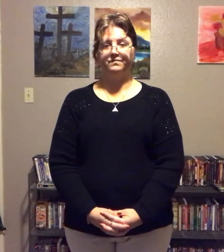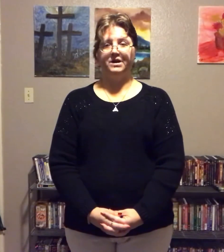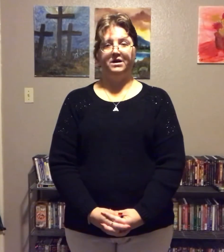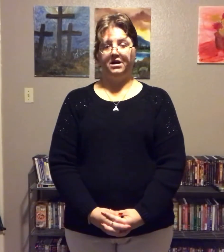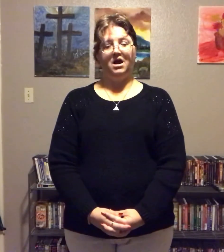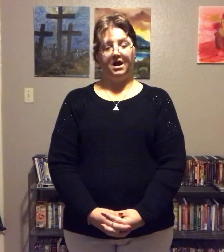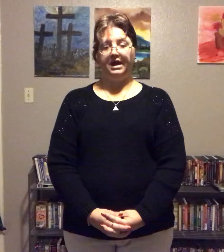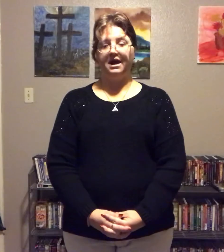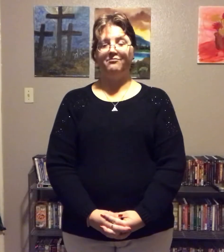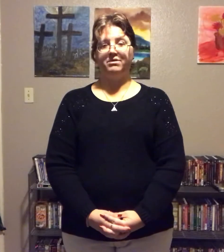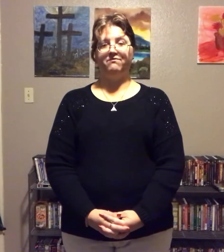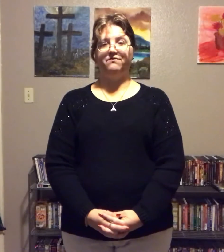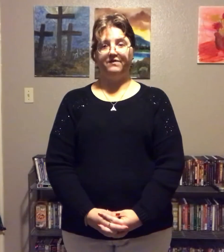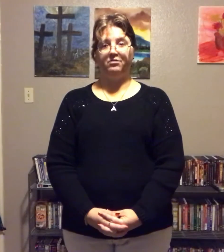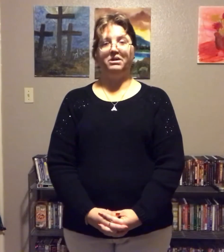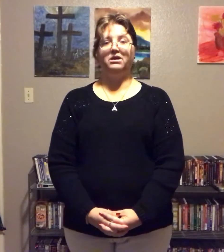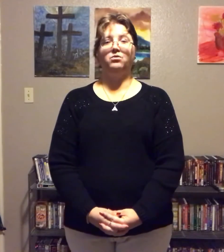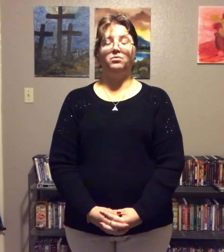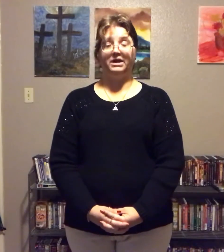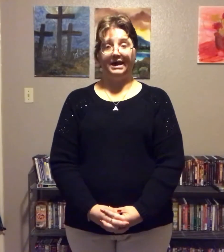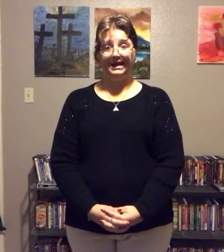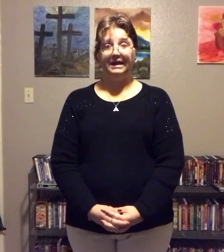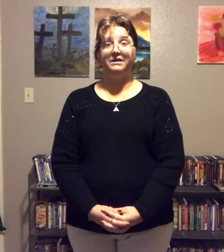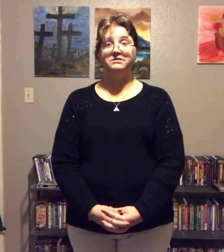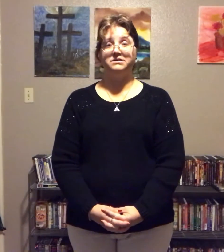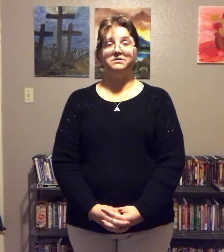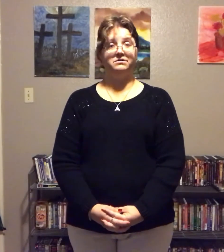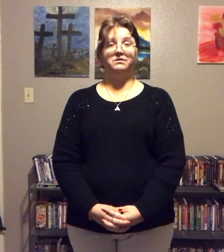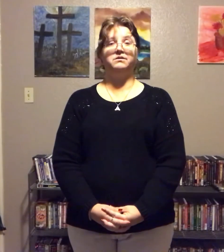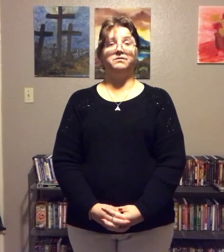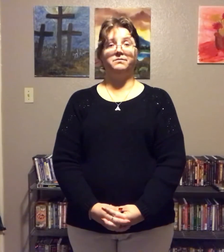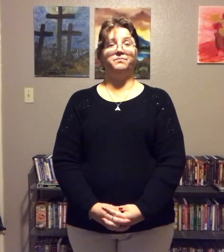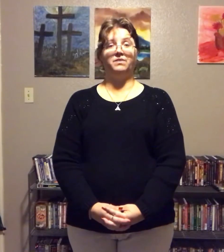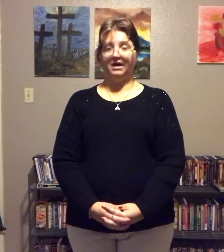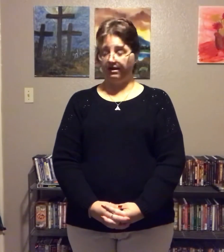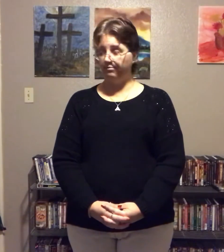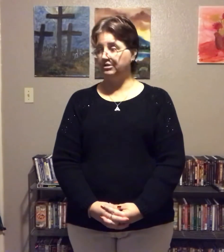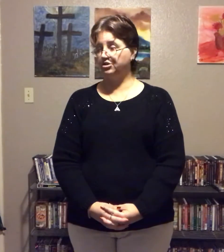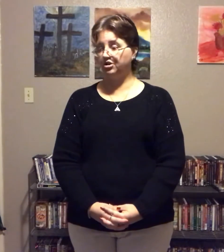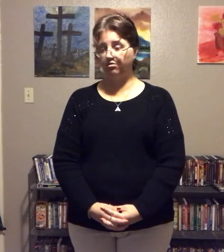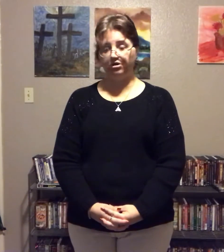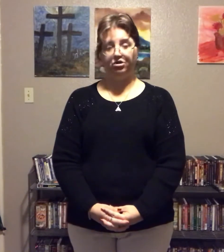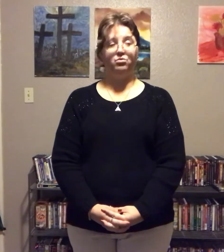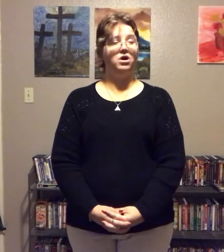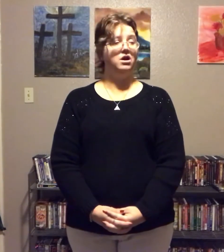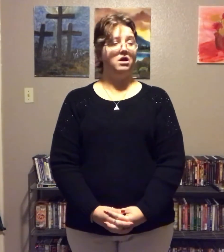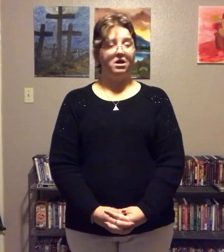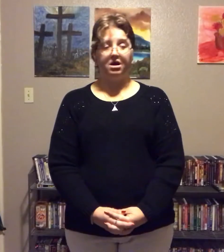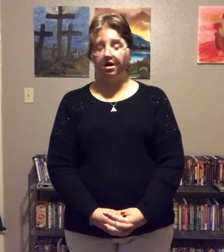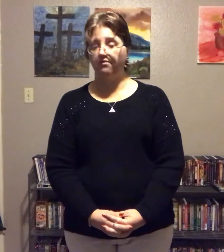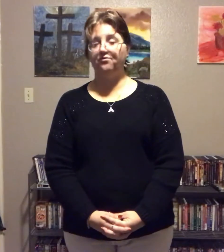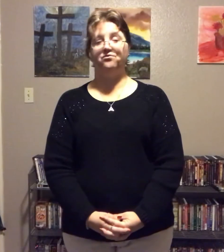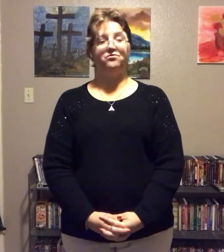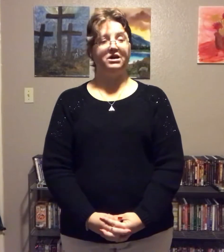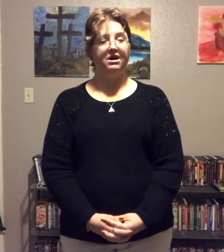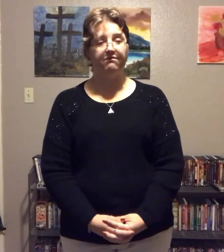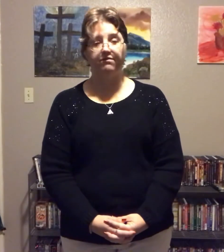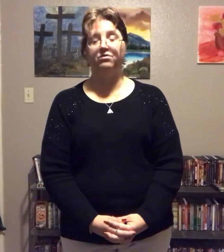I have been filming what I eat. But, I have been showing you every food